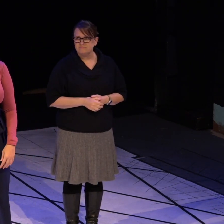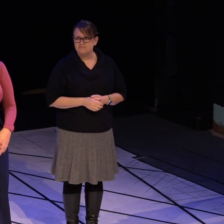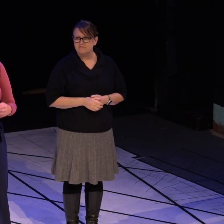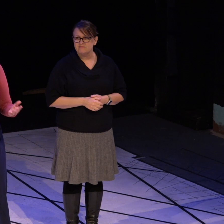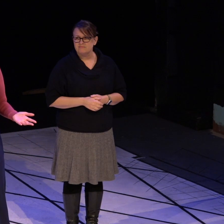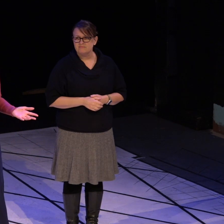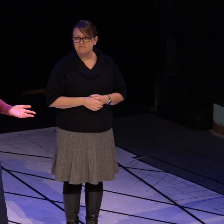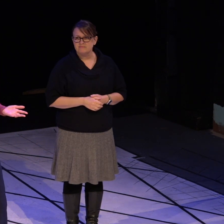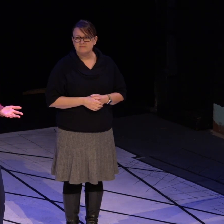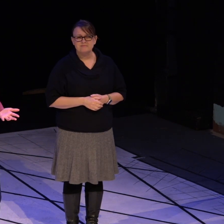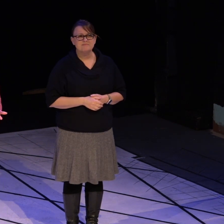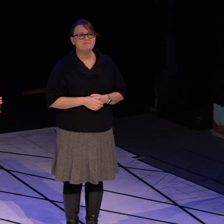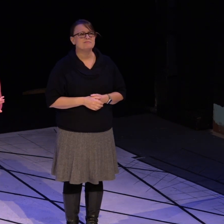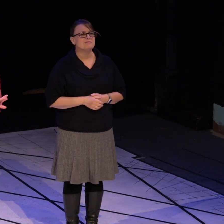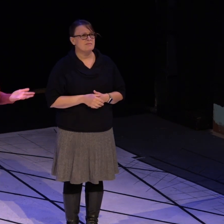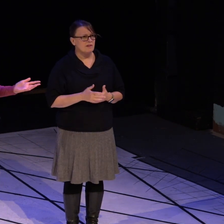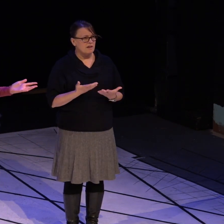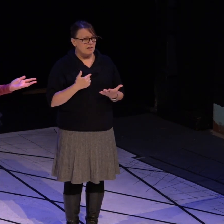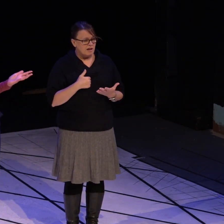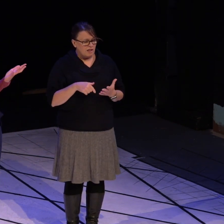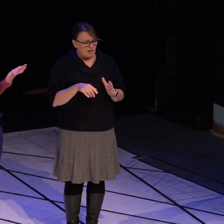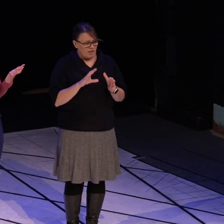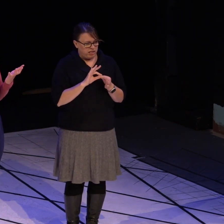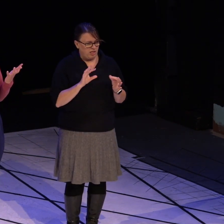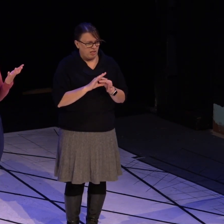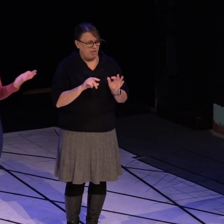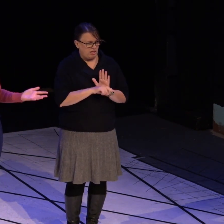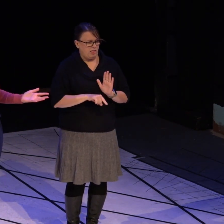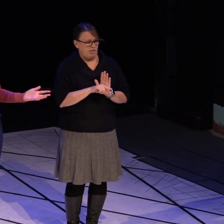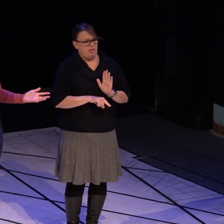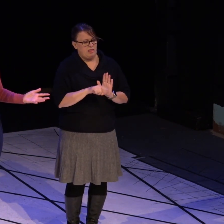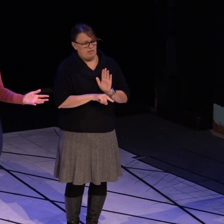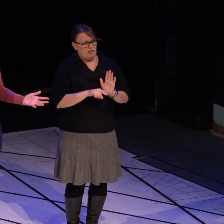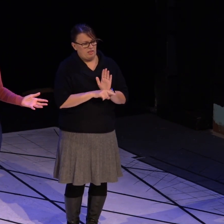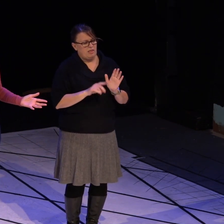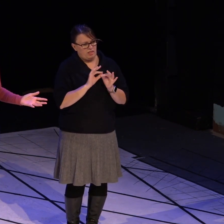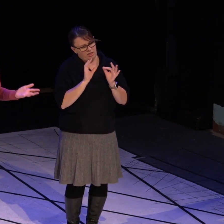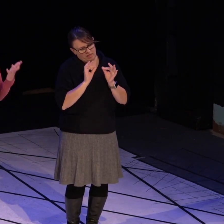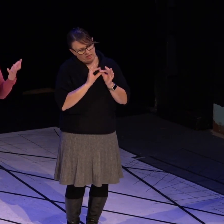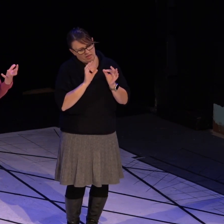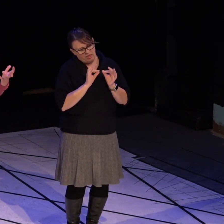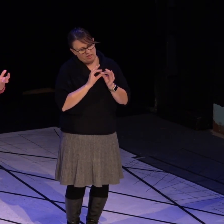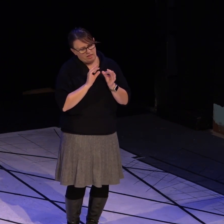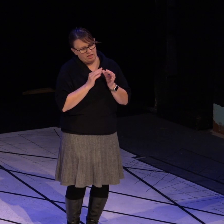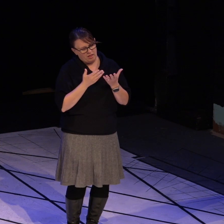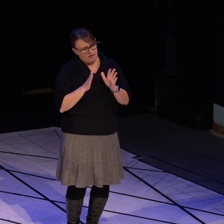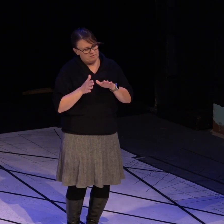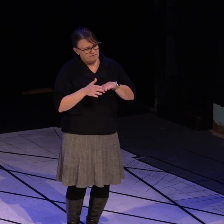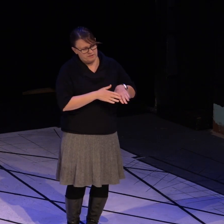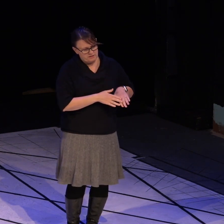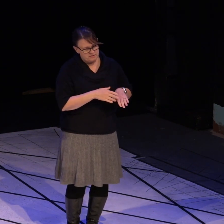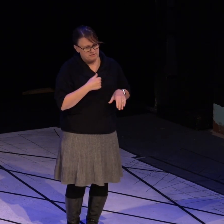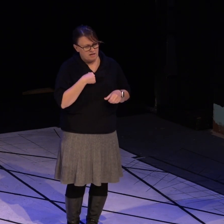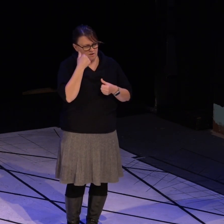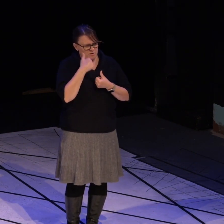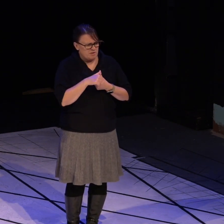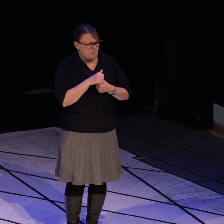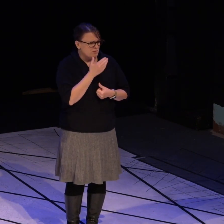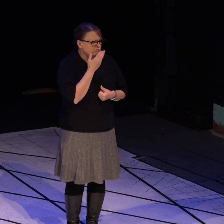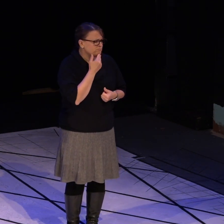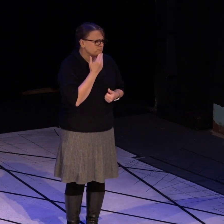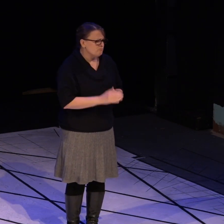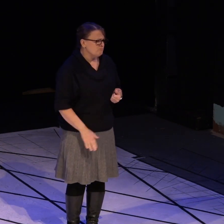And then after I partake in this toxic charcuterie of emotions, I remember sweet, screaming